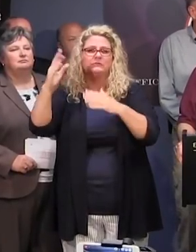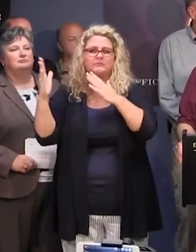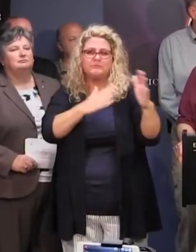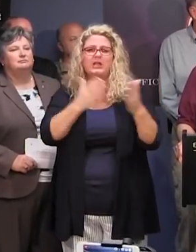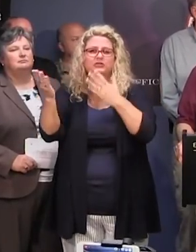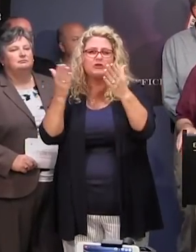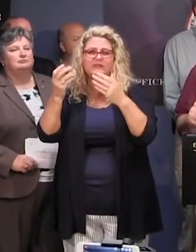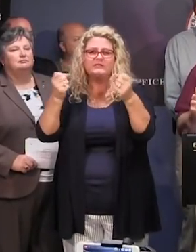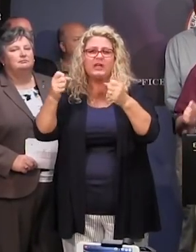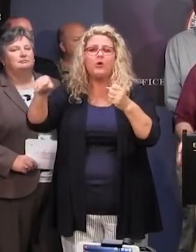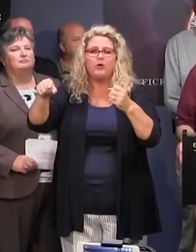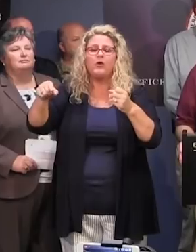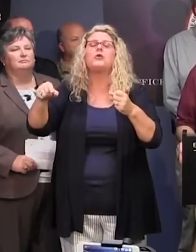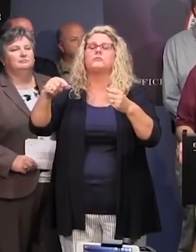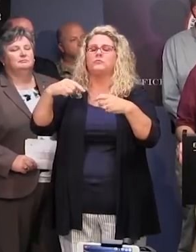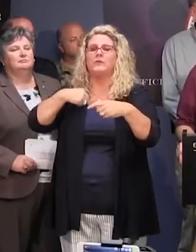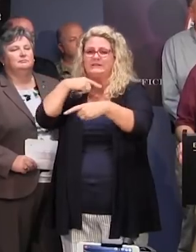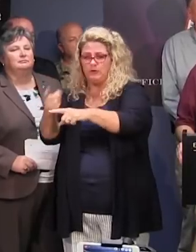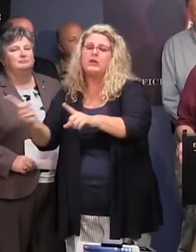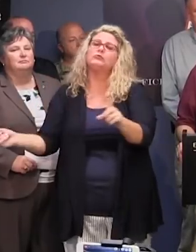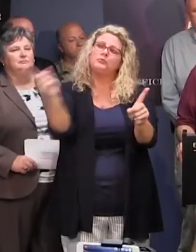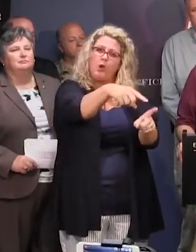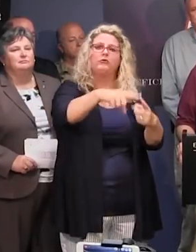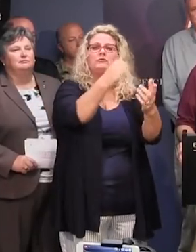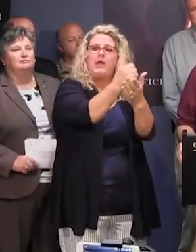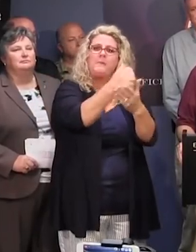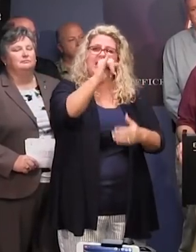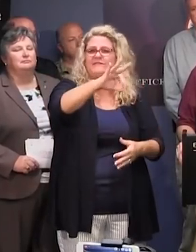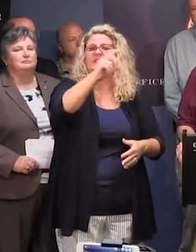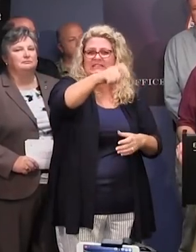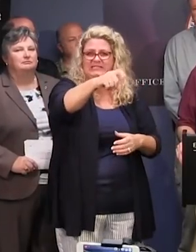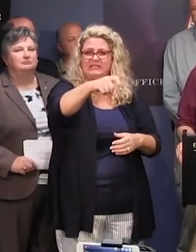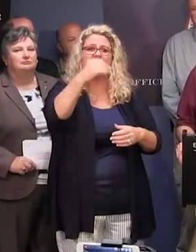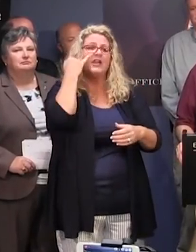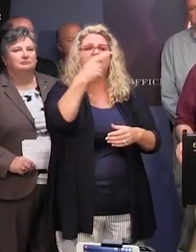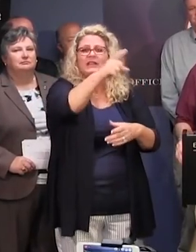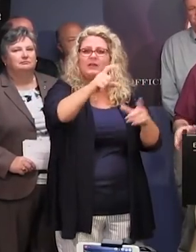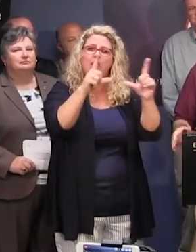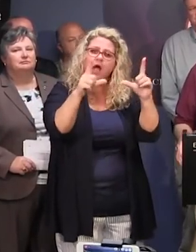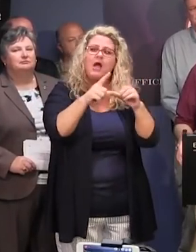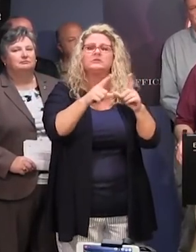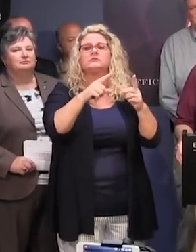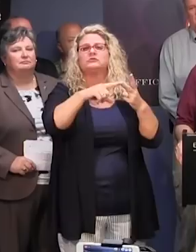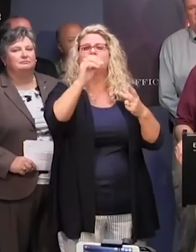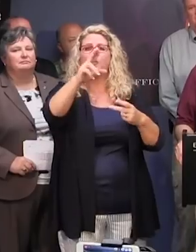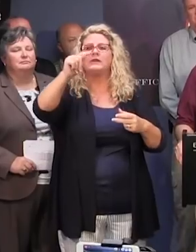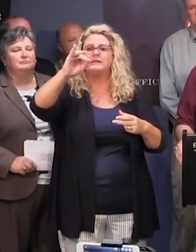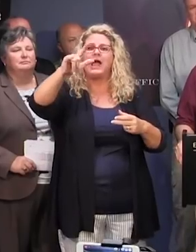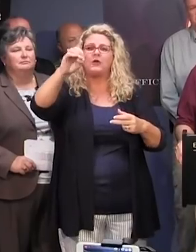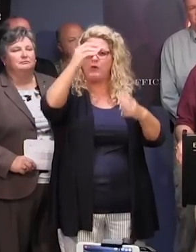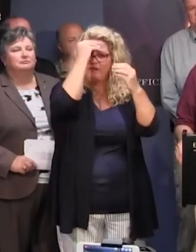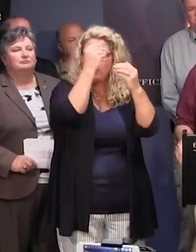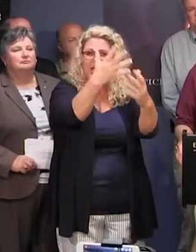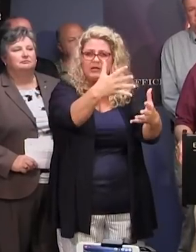services vehicle. We move it in. It's a self-contained branch office to where we will be able to get people their licenses and title information so